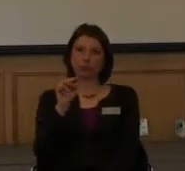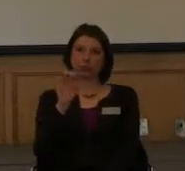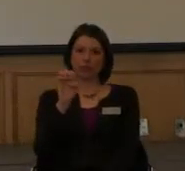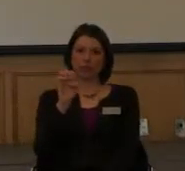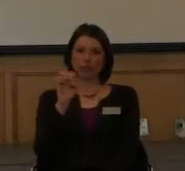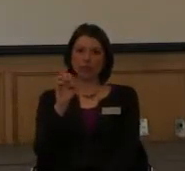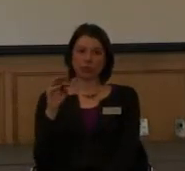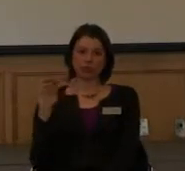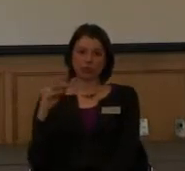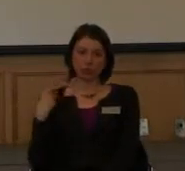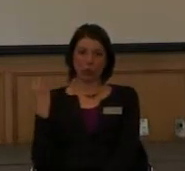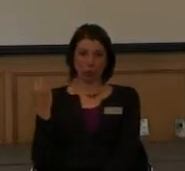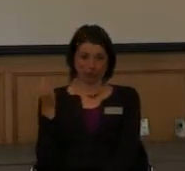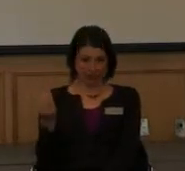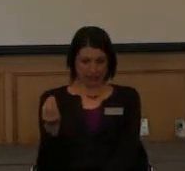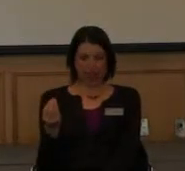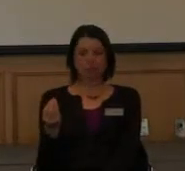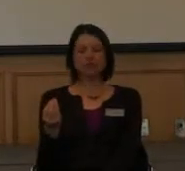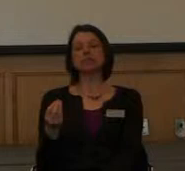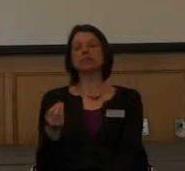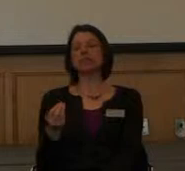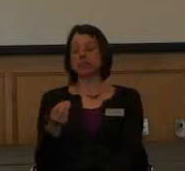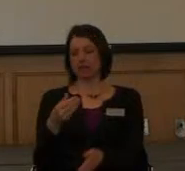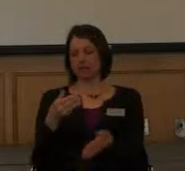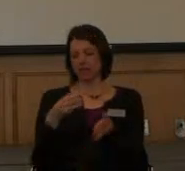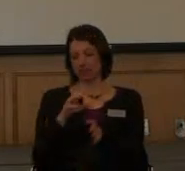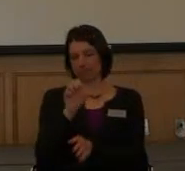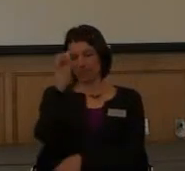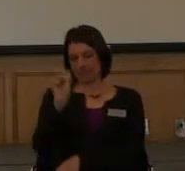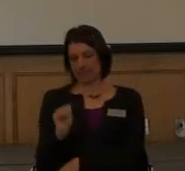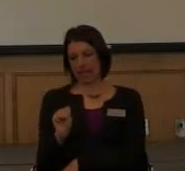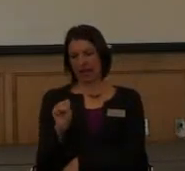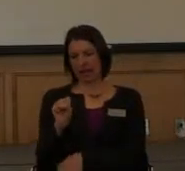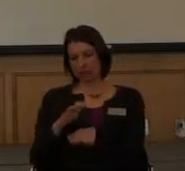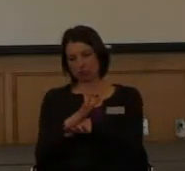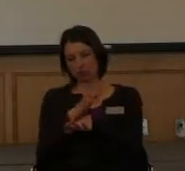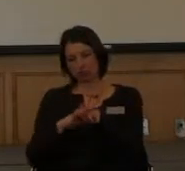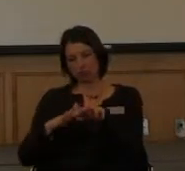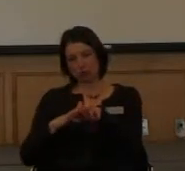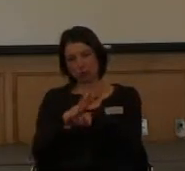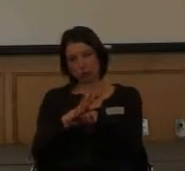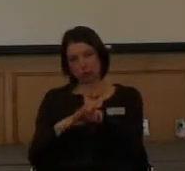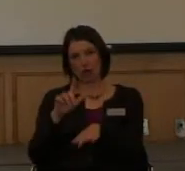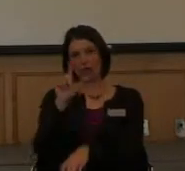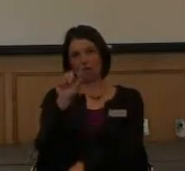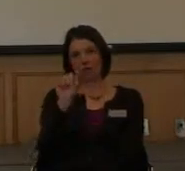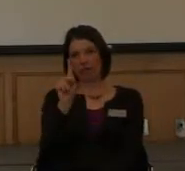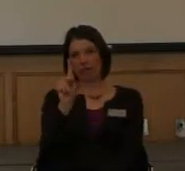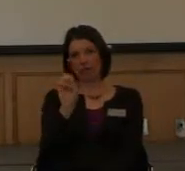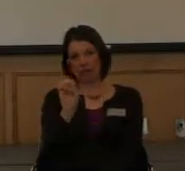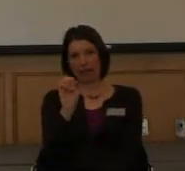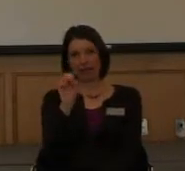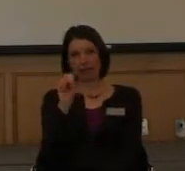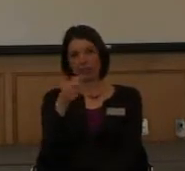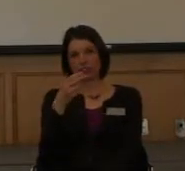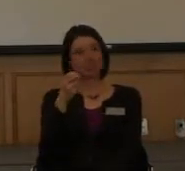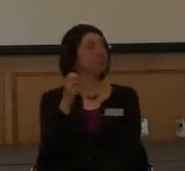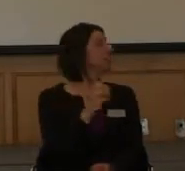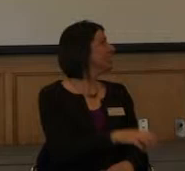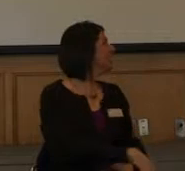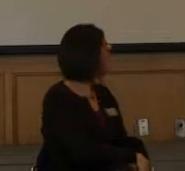Orleans, which is right on the south shore of Lake Pontchartrain, so exactly at sea level. That'll be important in a little bit.